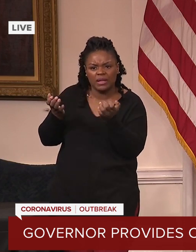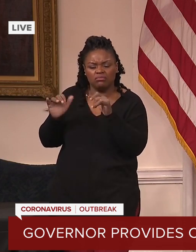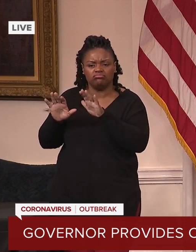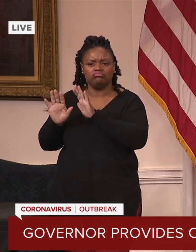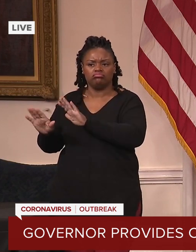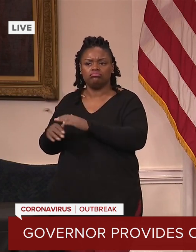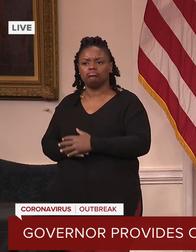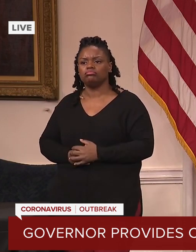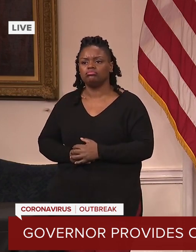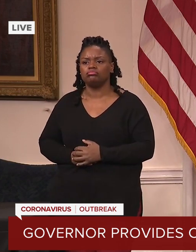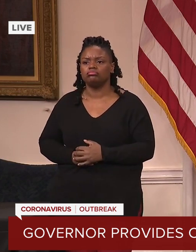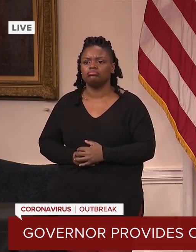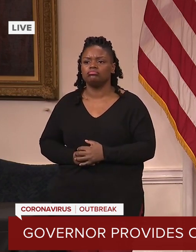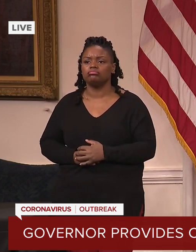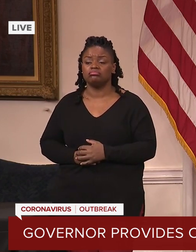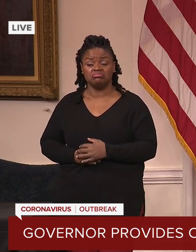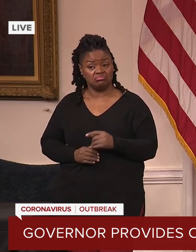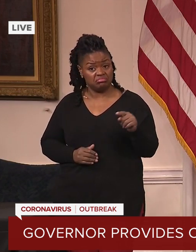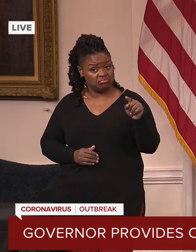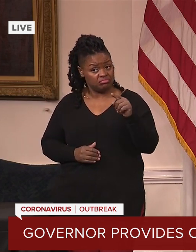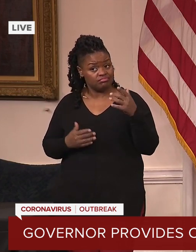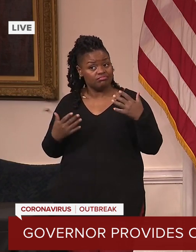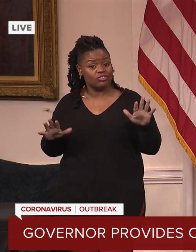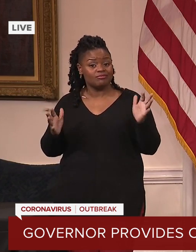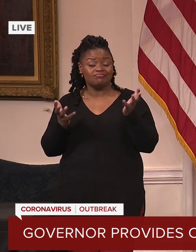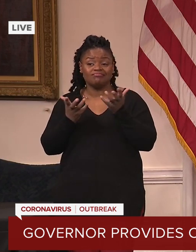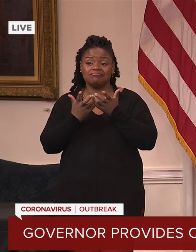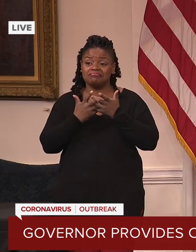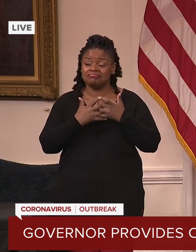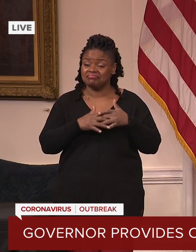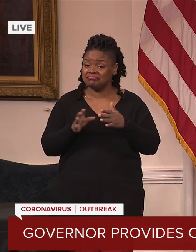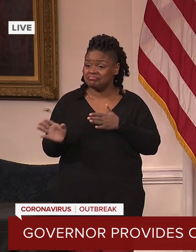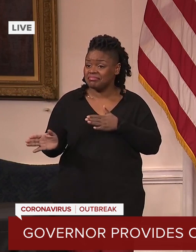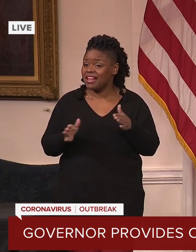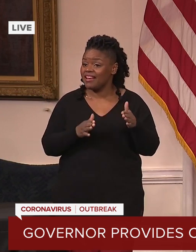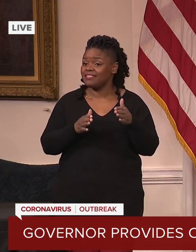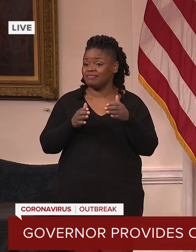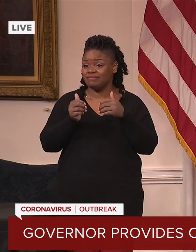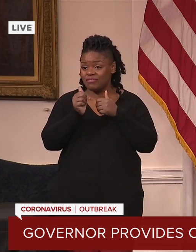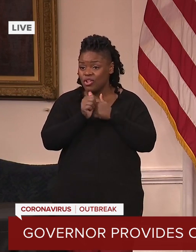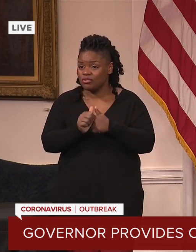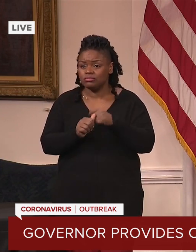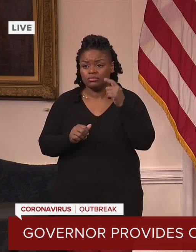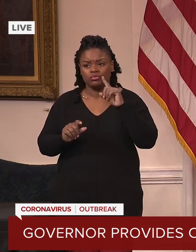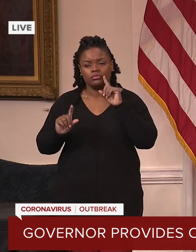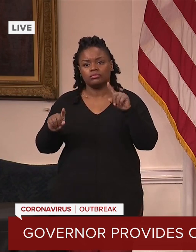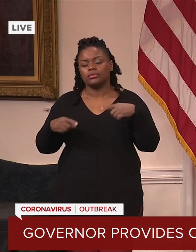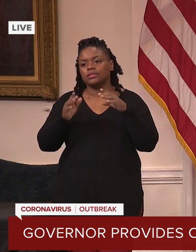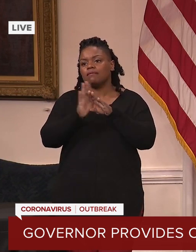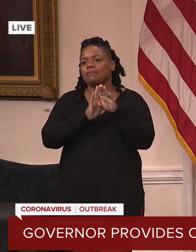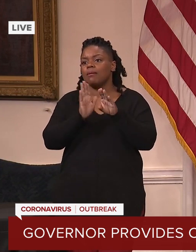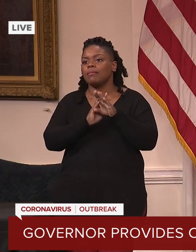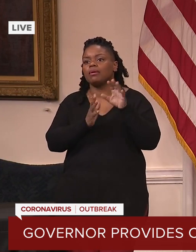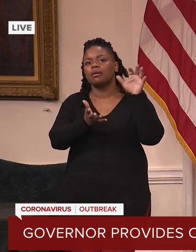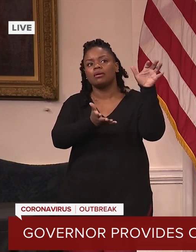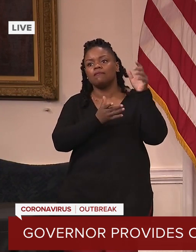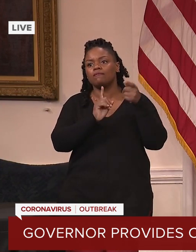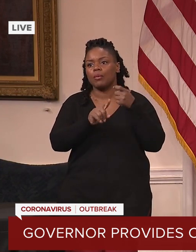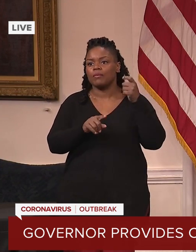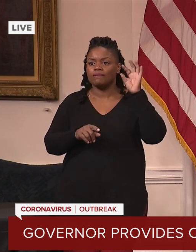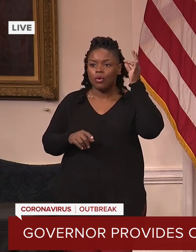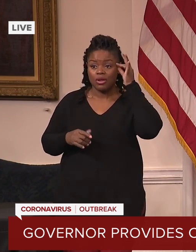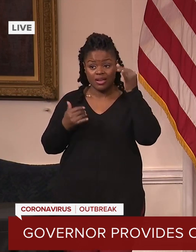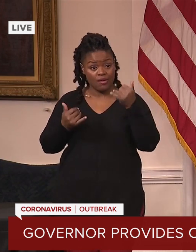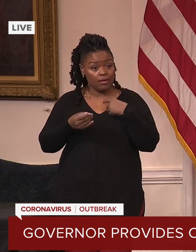They have all been implementing the plans that have been developed over the course of many years and, more specifically, over the last few months.